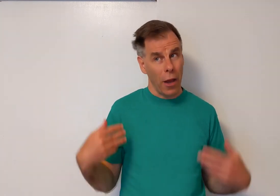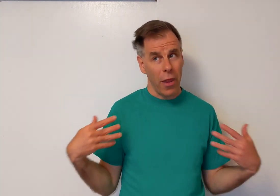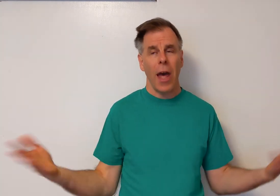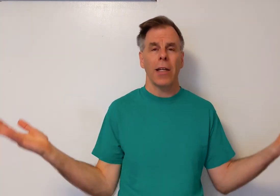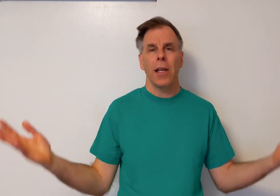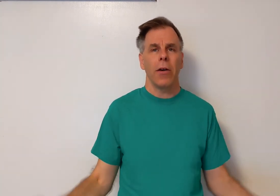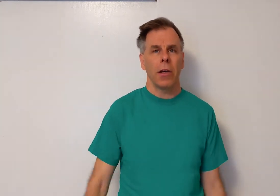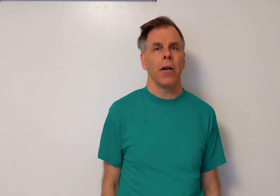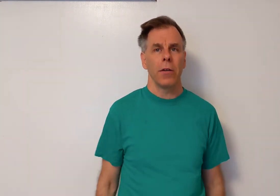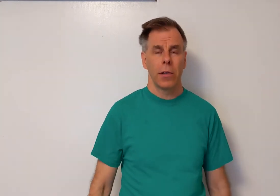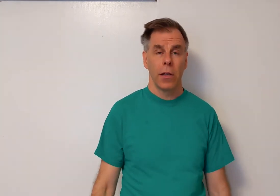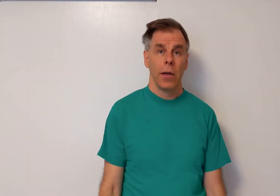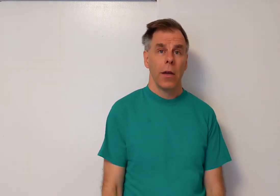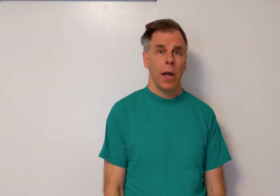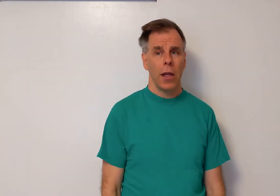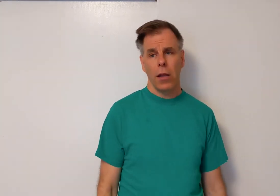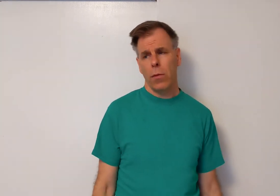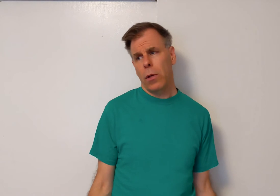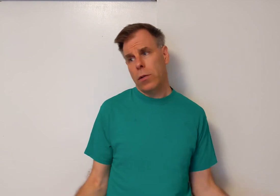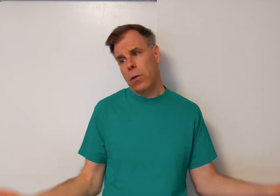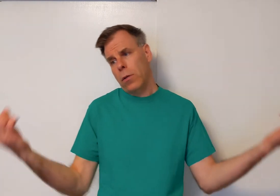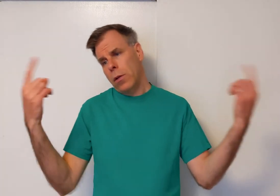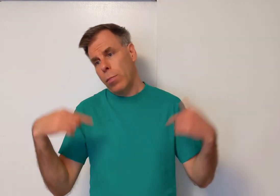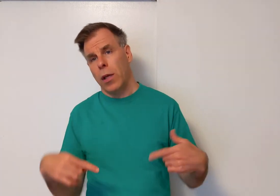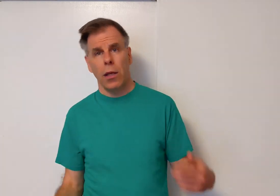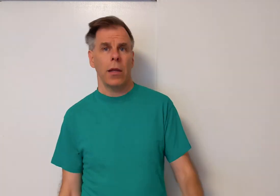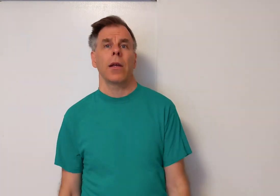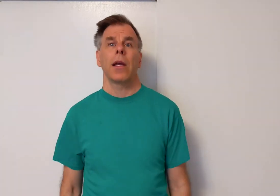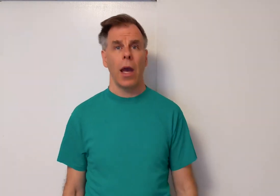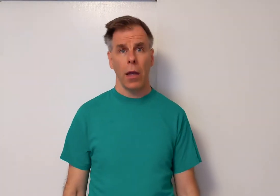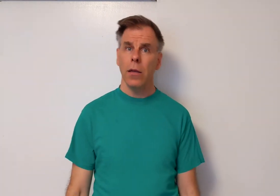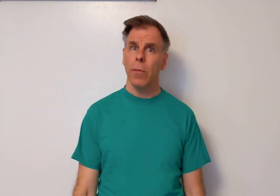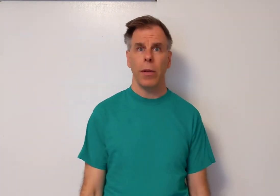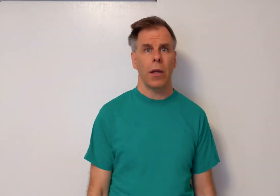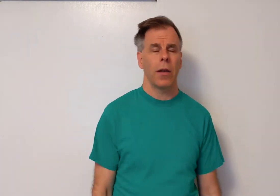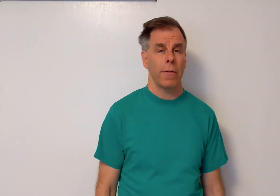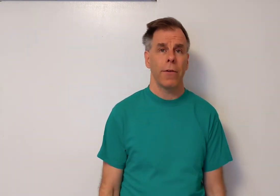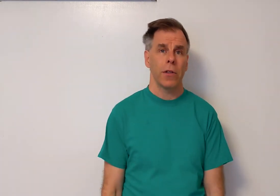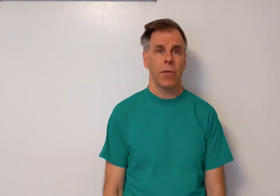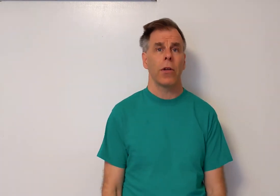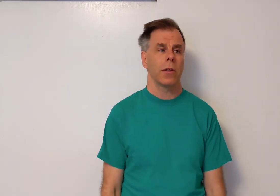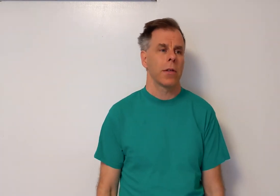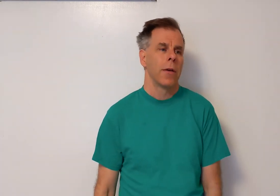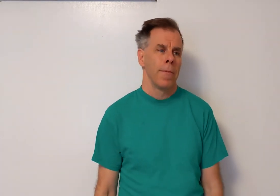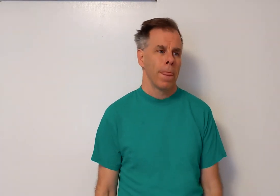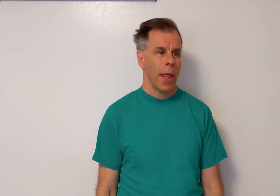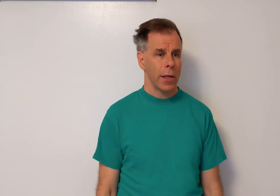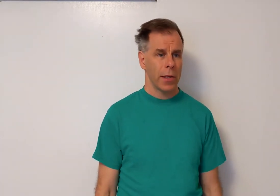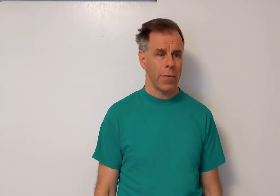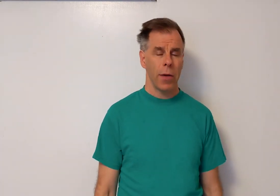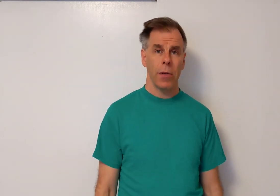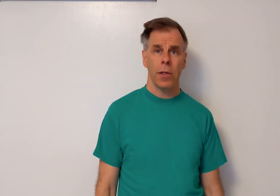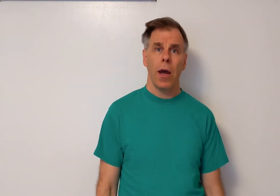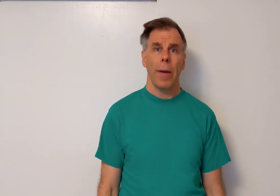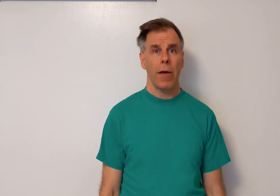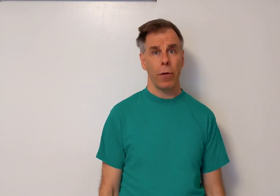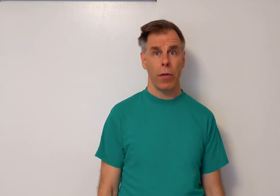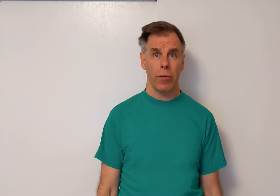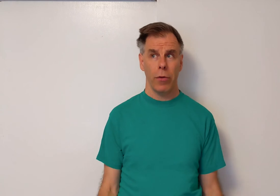and that's how it goes. And then we do the beginning again, the beginning, the first verse, except that we stop halfway through